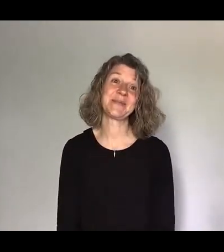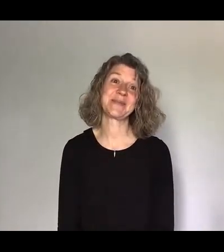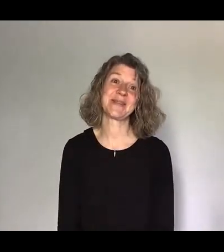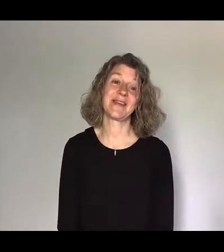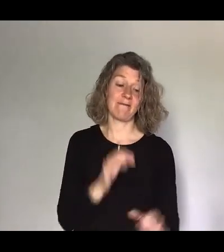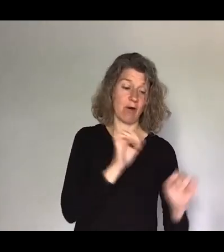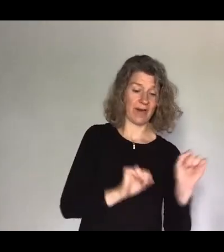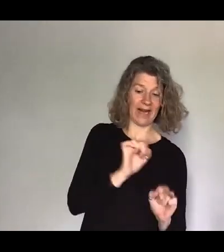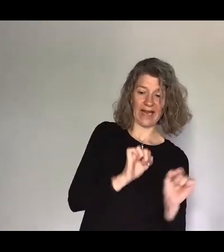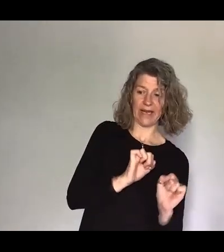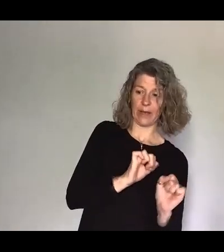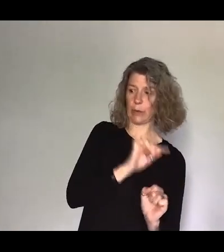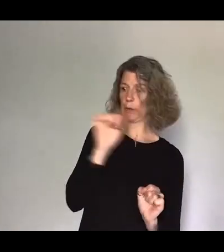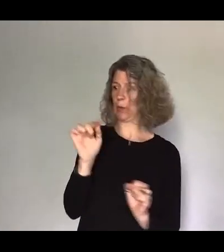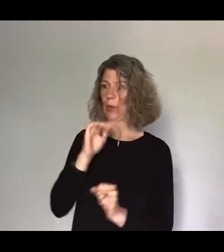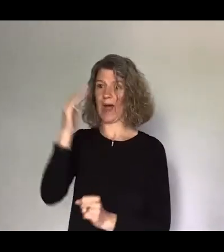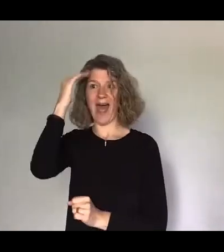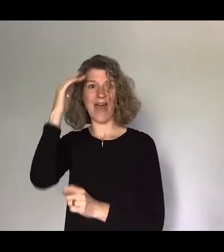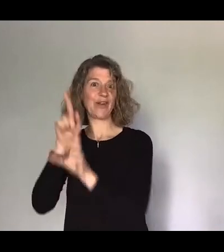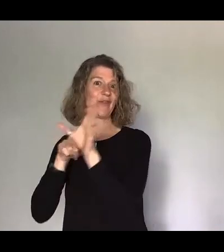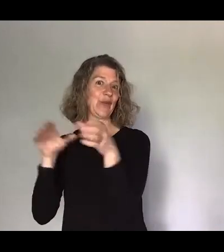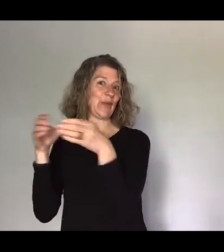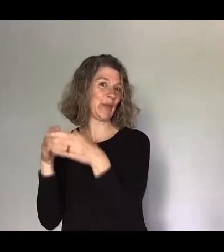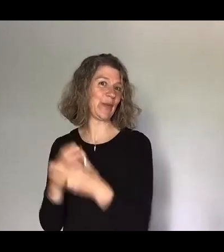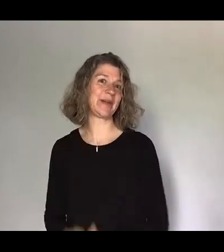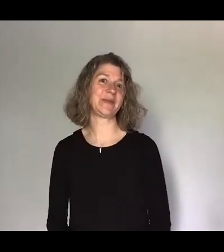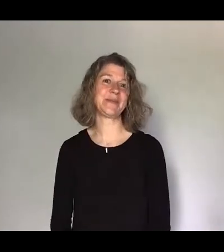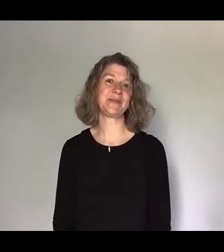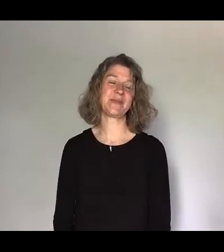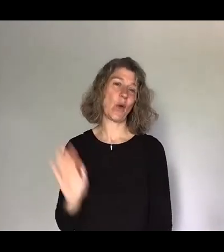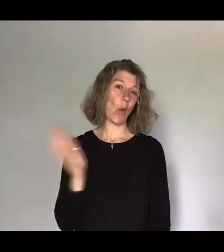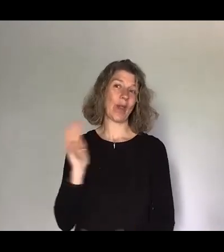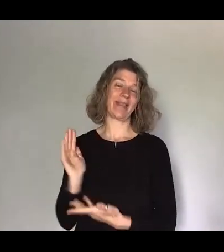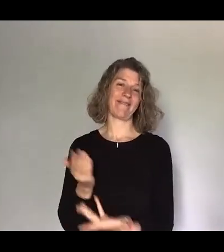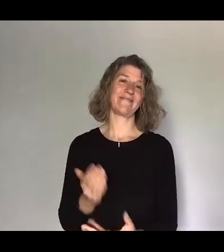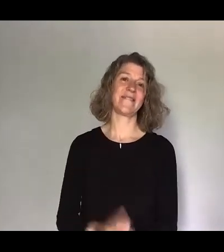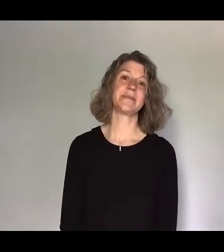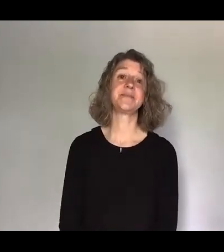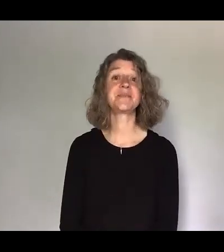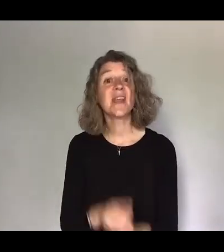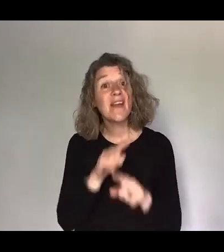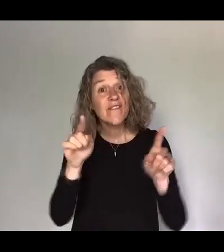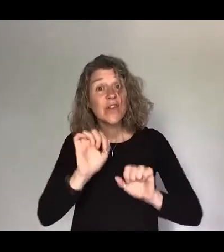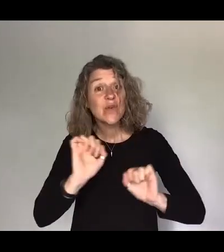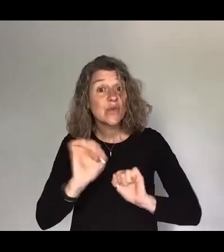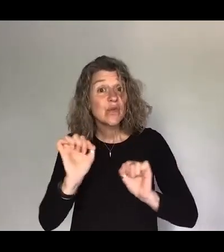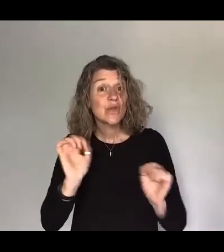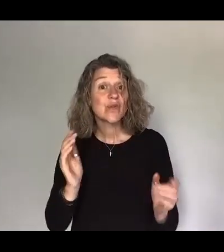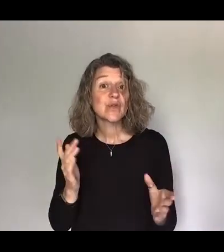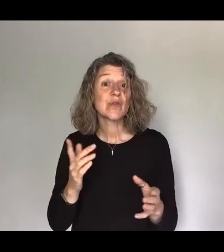at HTV. Great, Jenny. We're all servants. Oh dear. If you haven't already, why don't you subscribe to this YouTube channel and hit the